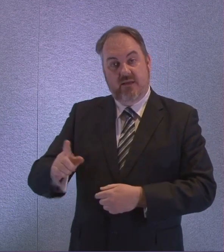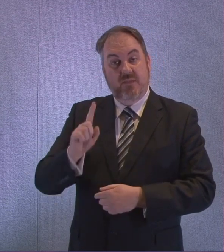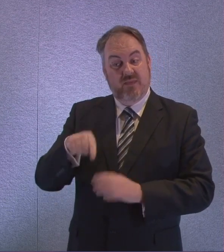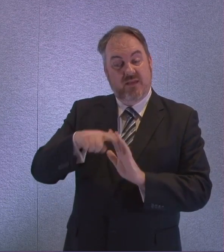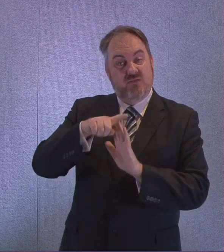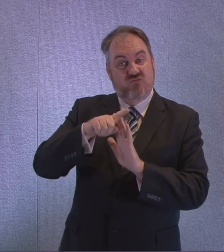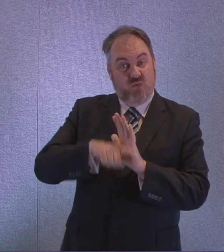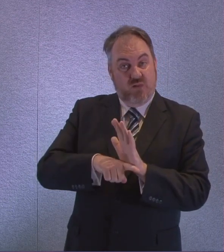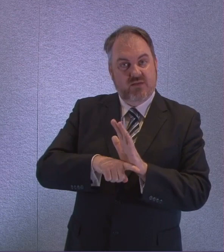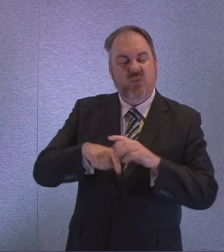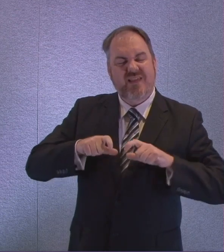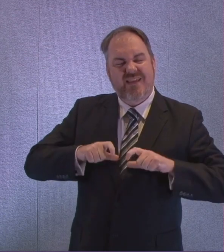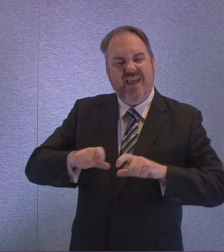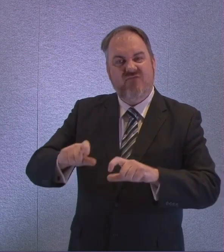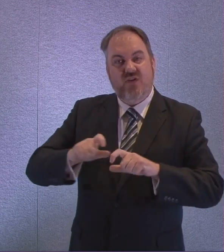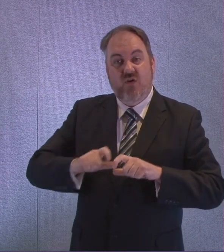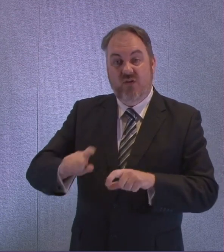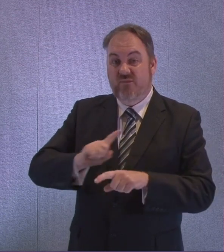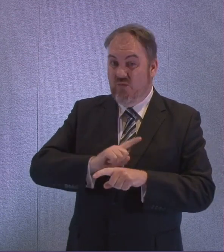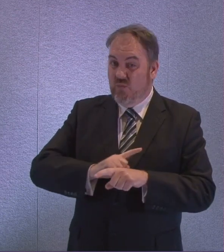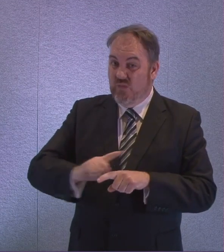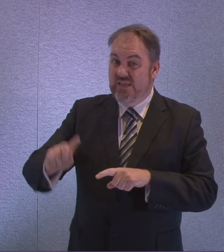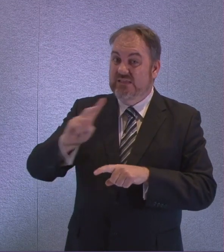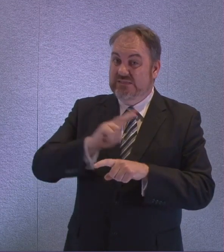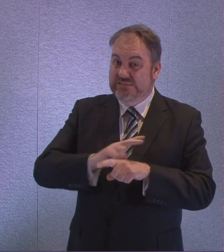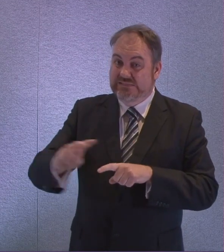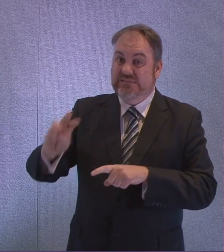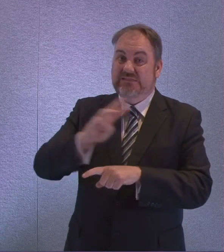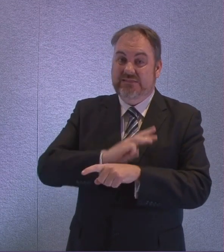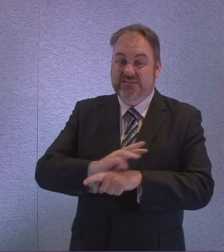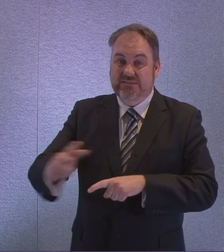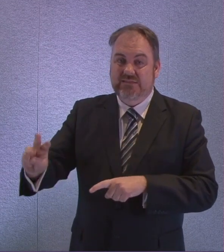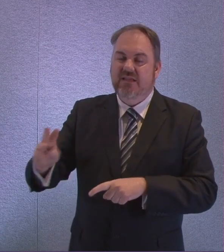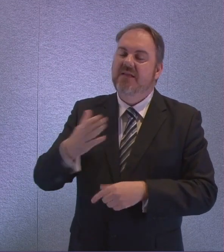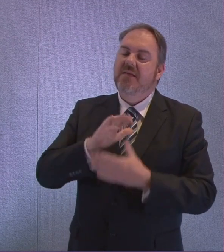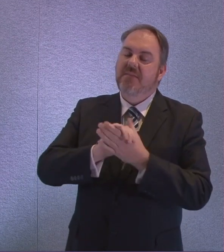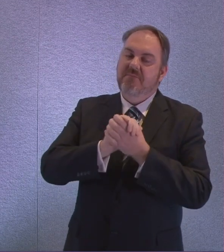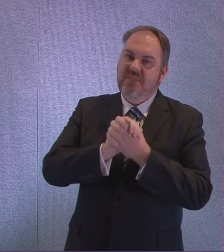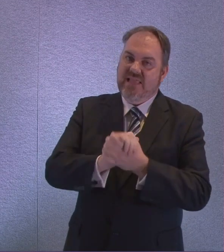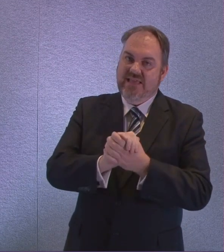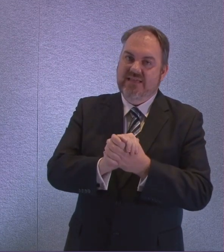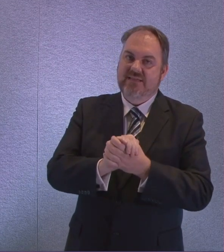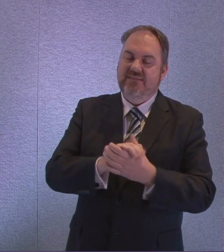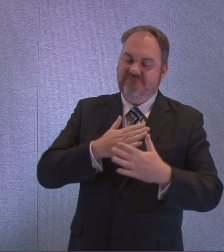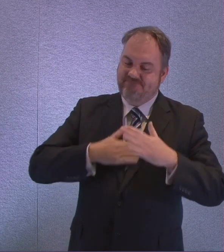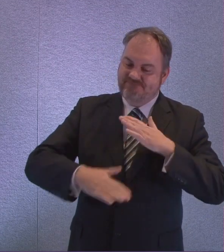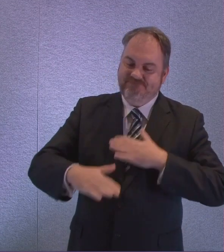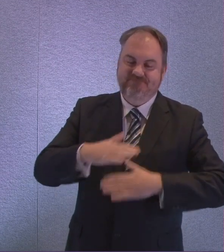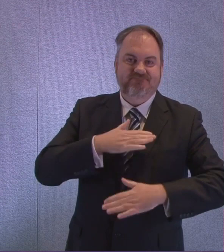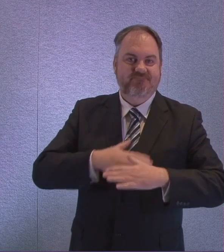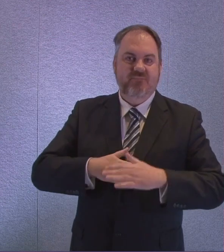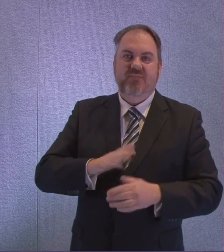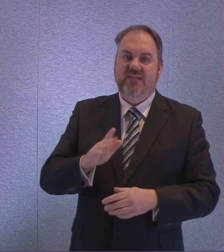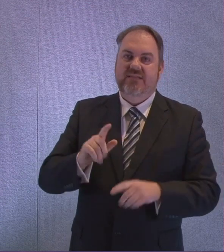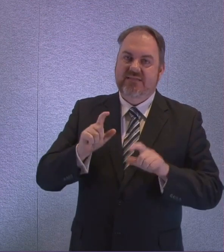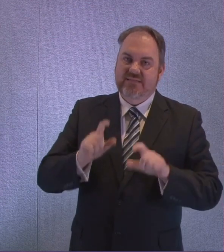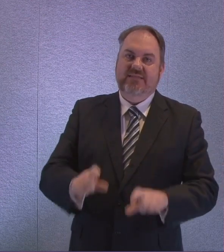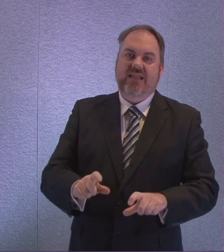are going to be in place for some weeks to come yet. And again, I would appeal to people to stick with this. We are not asking people to change their